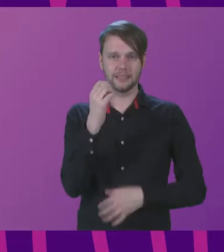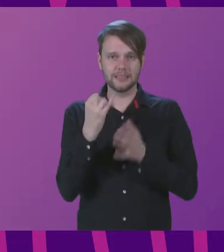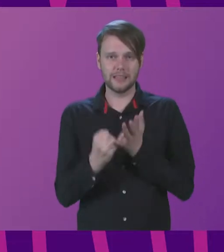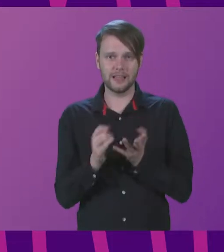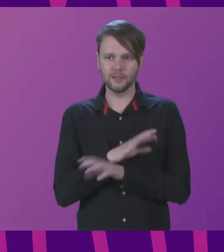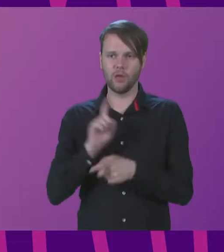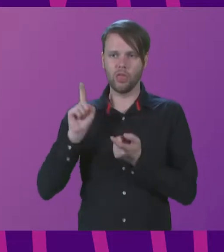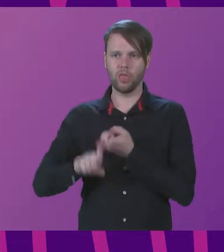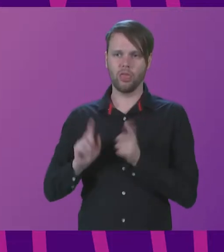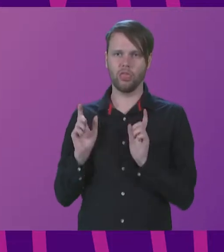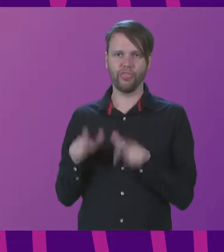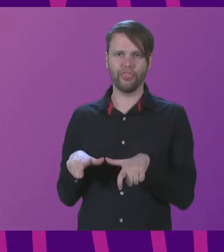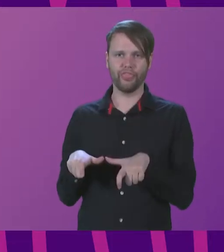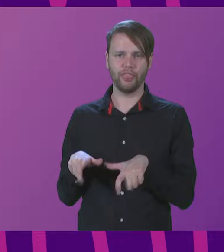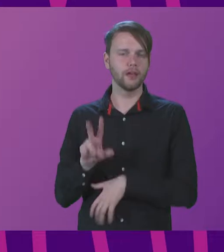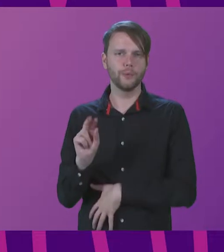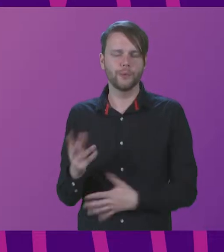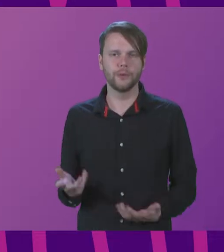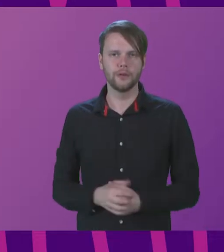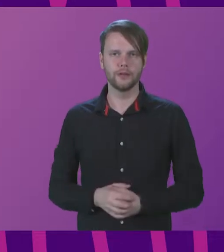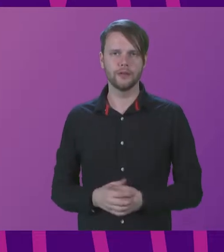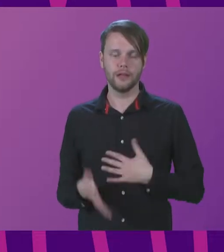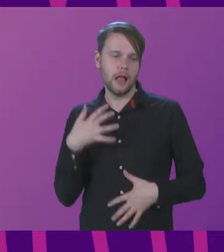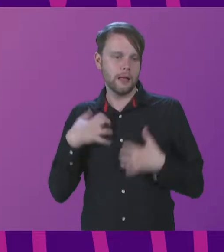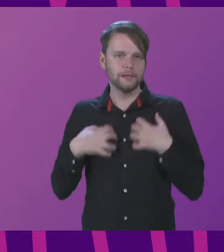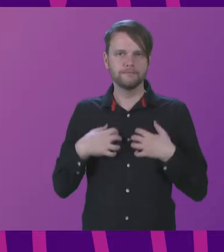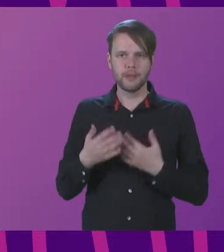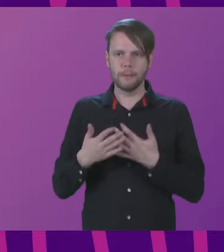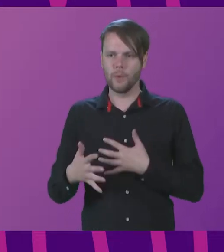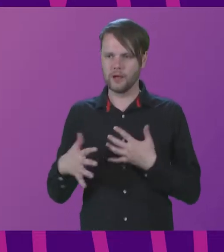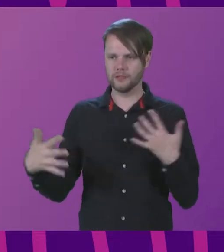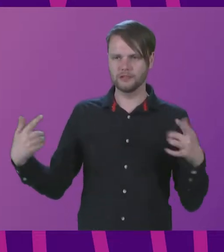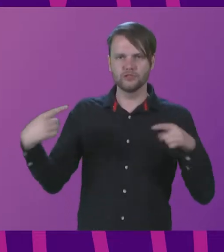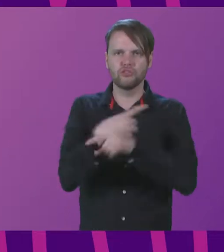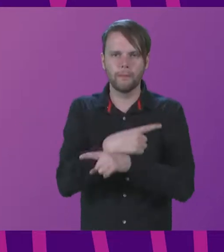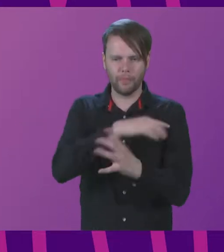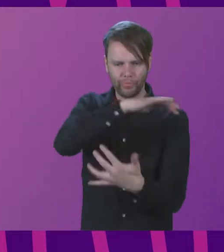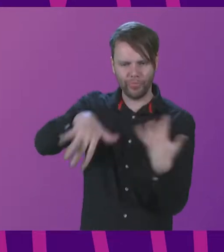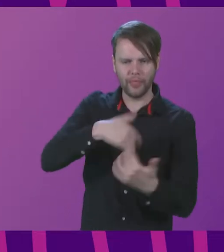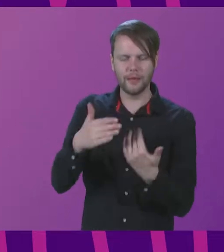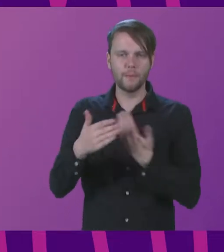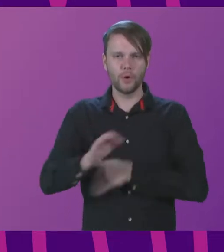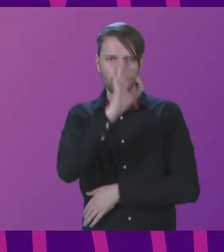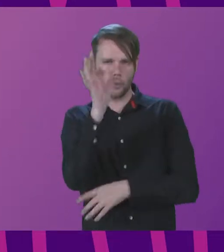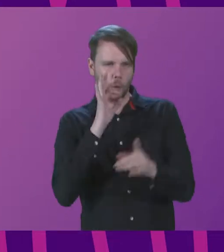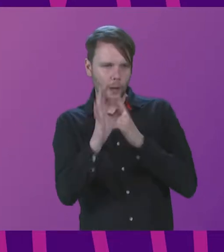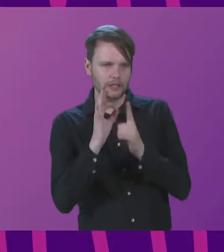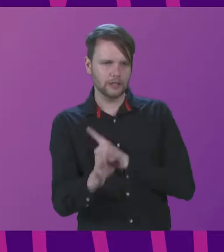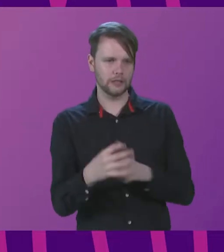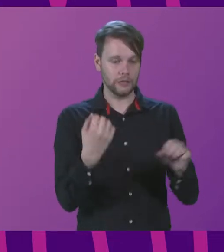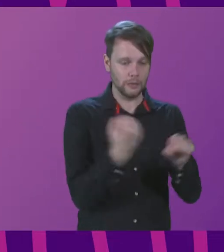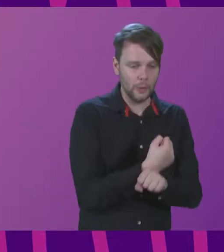static. And I look forward to more disruption, more questioning, more doing,